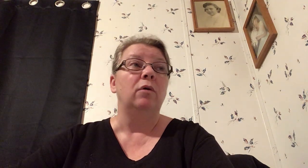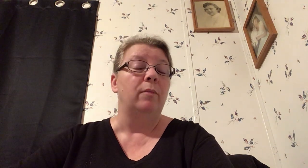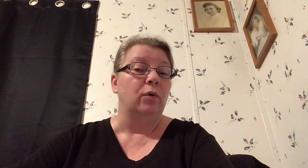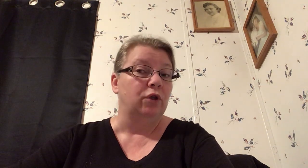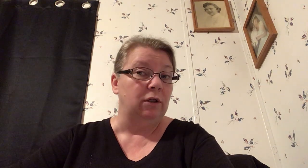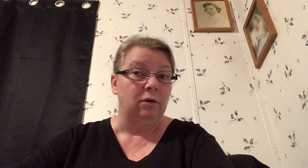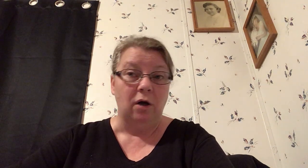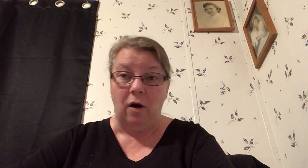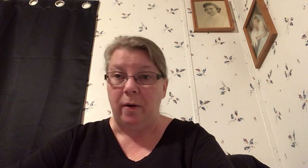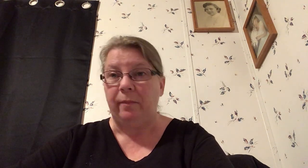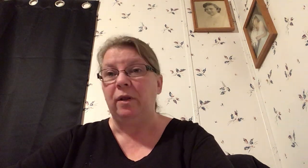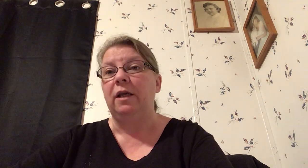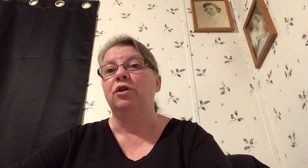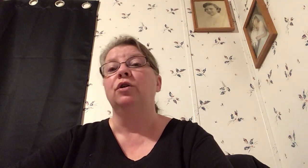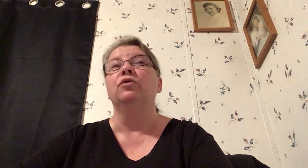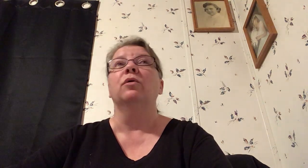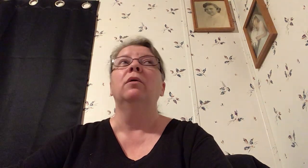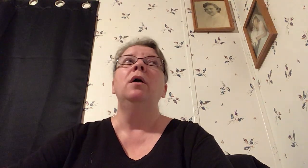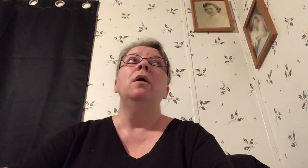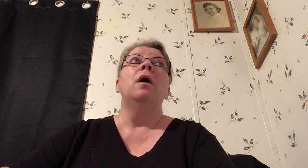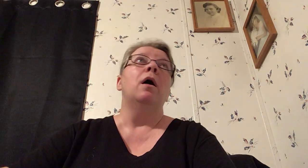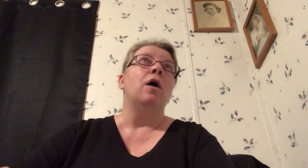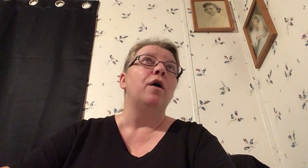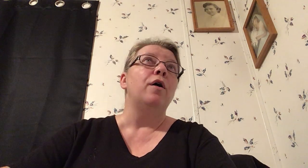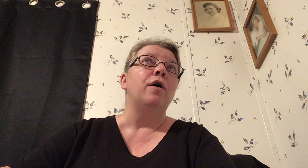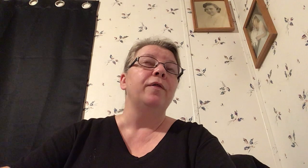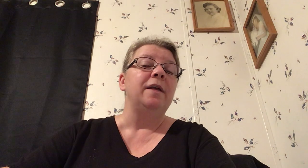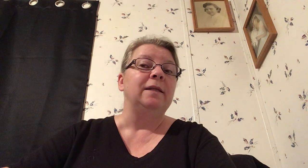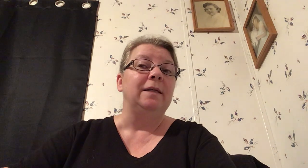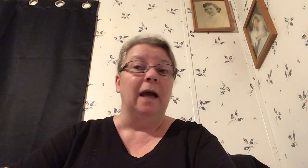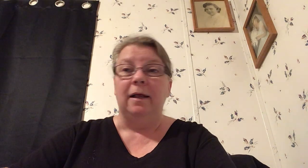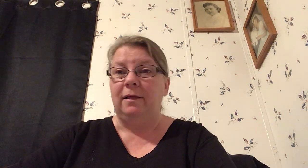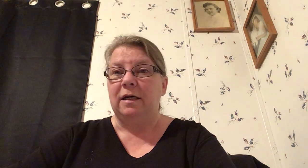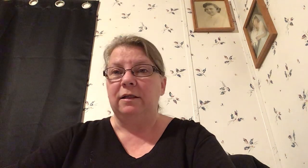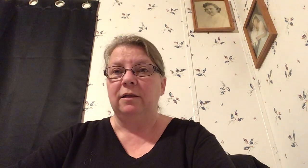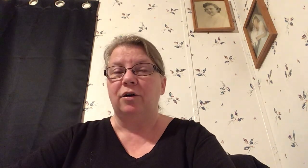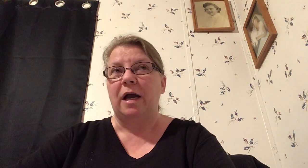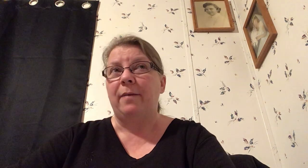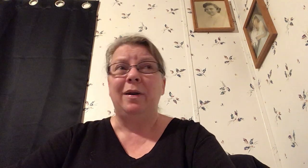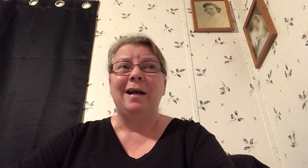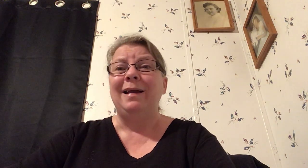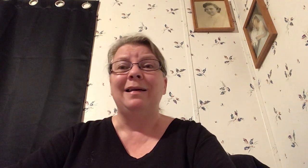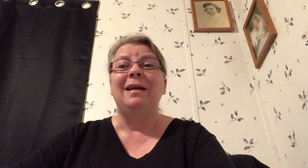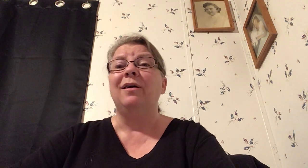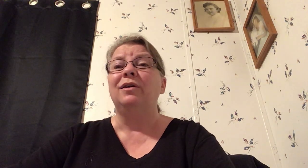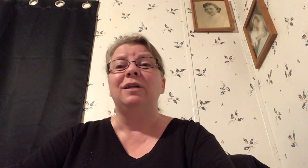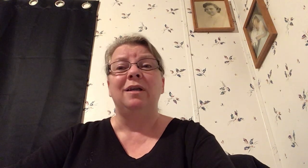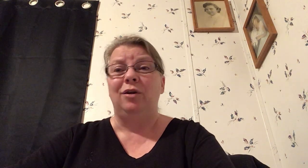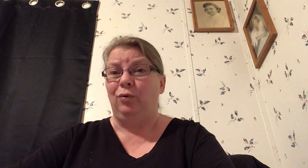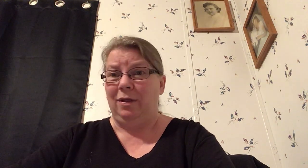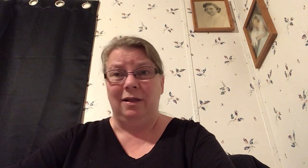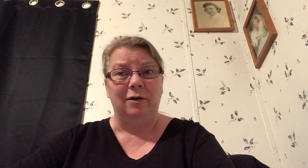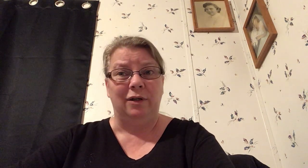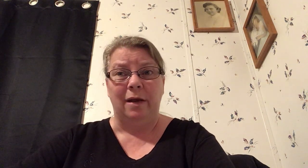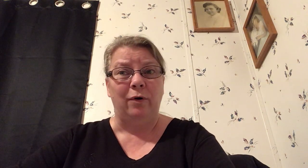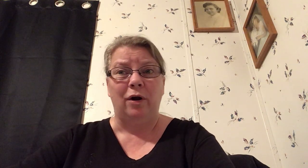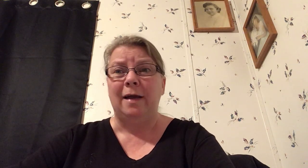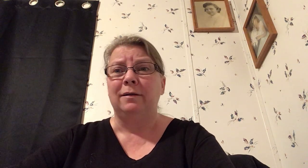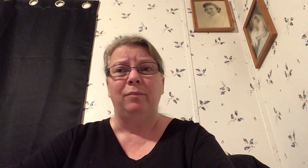abortions all population control all these gun things that are happening I guarantee you that there's Democrats and